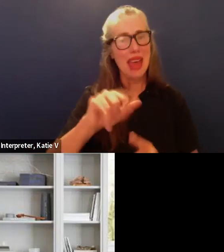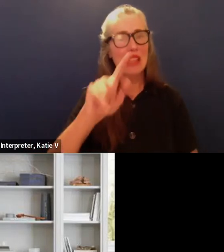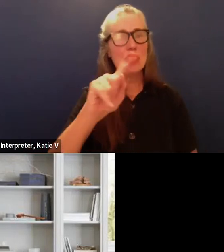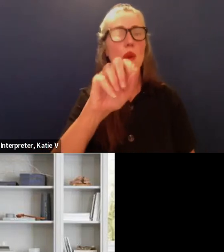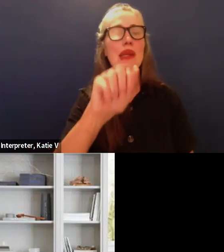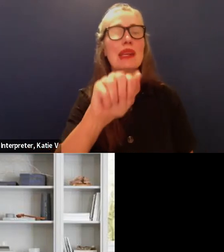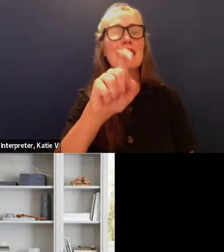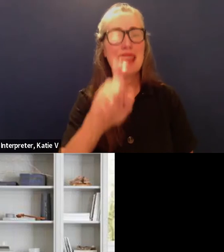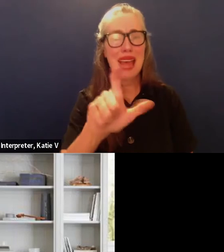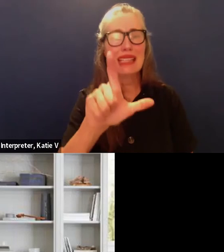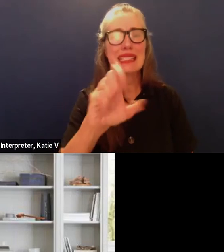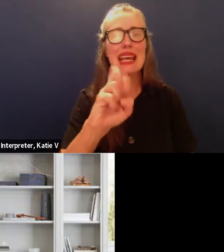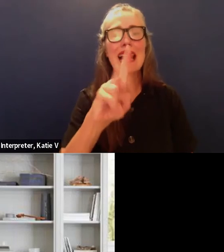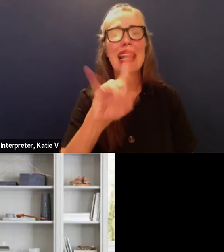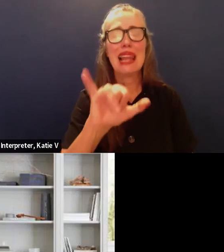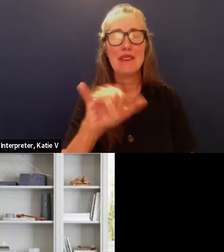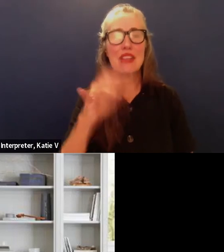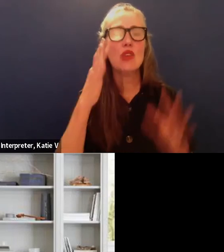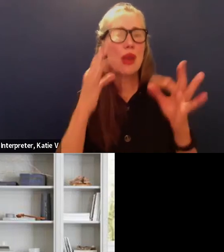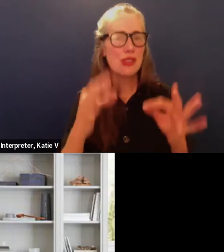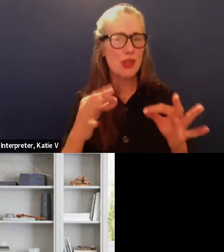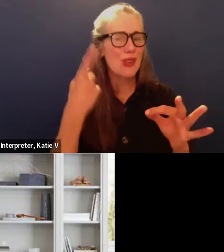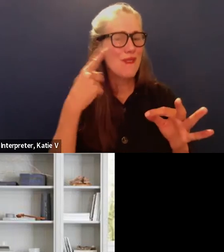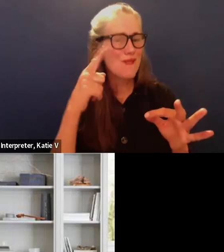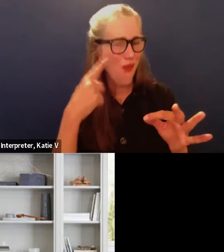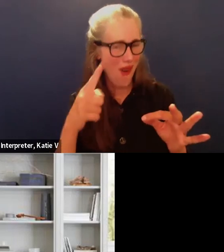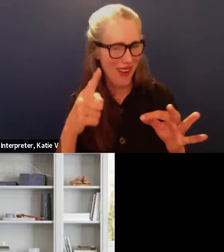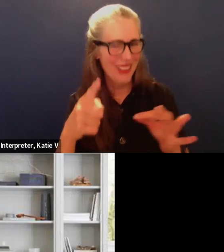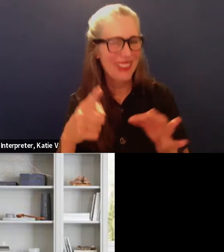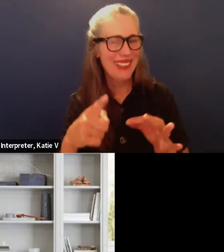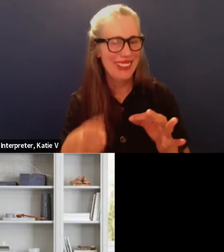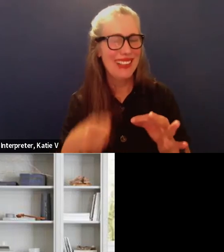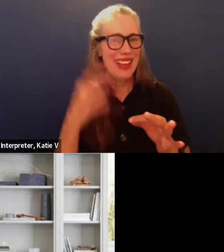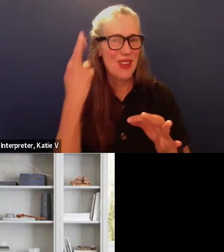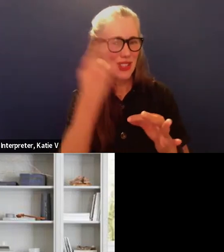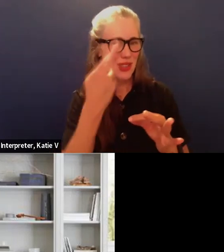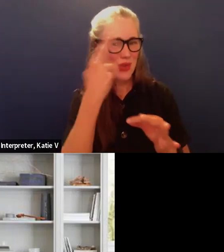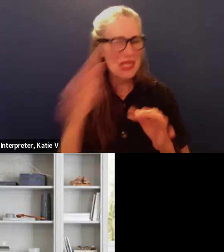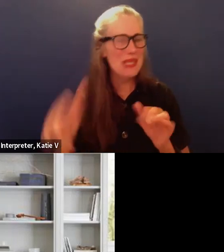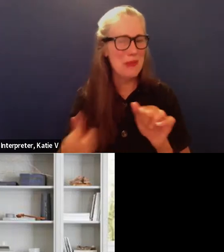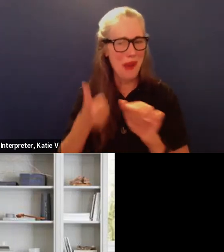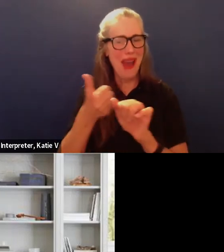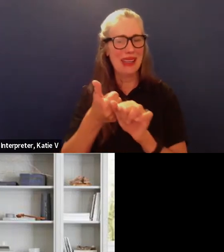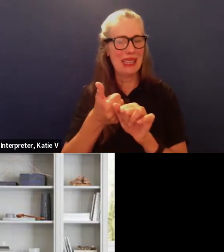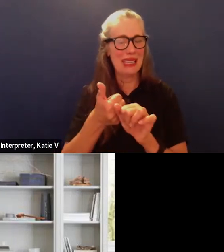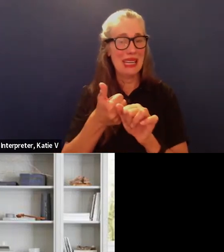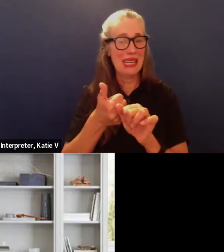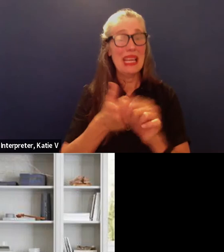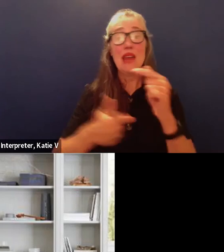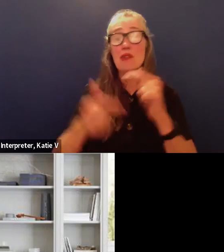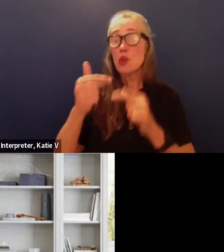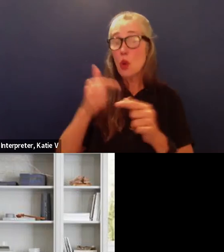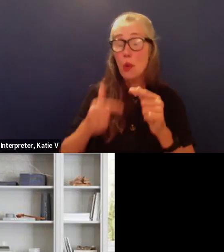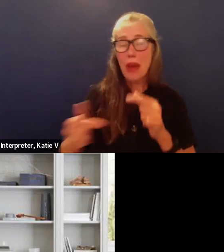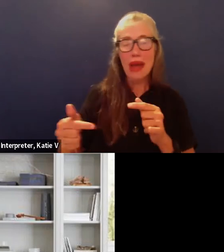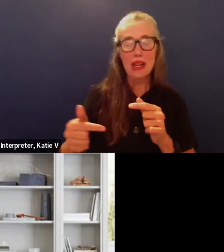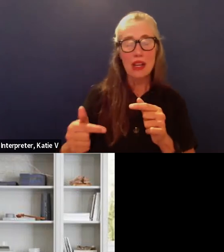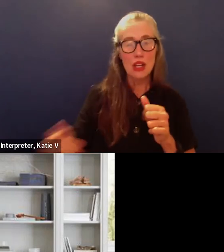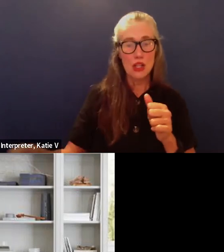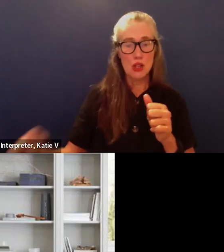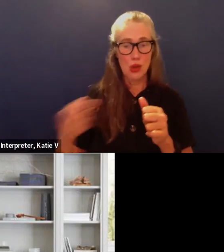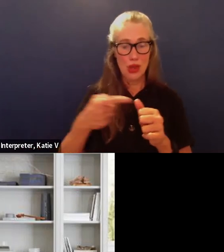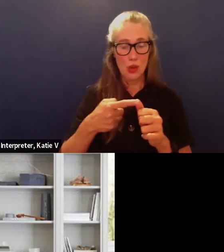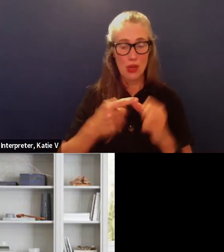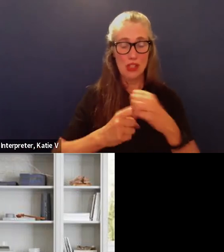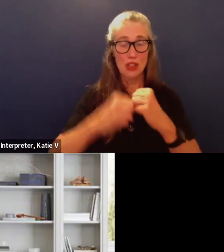request is for if we thumb back to the initial um structure that we saw on on the